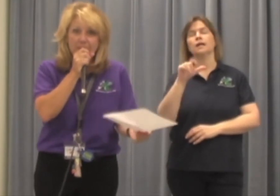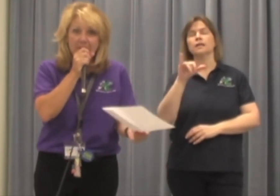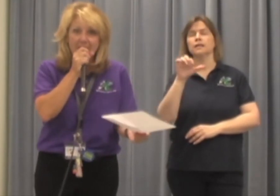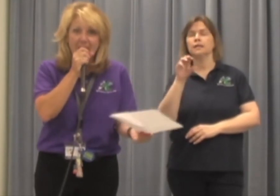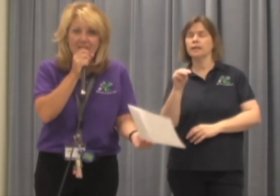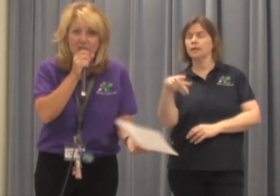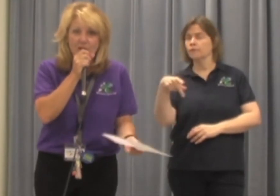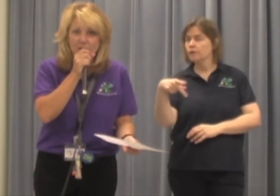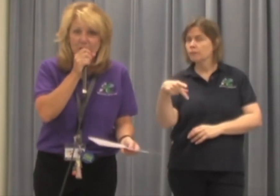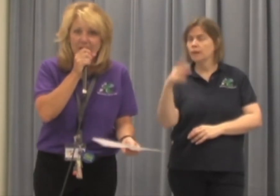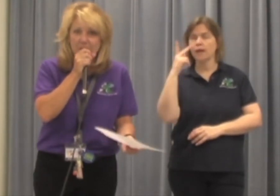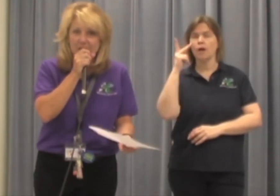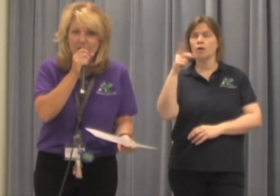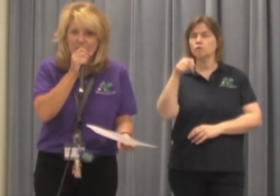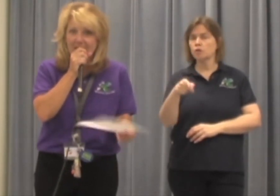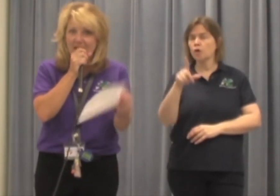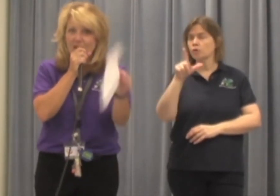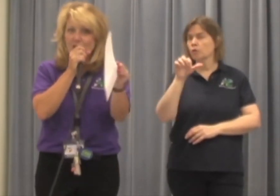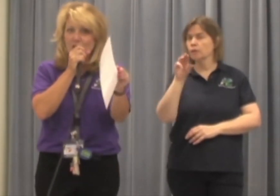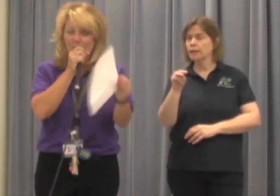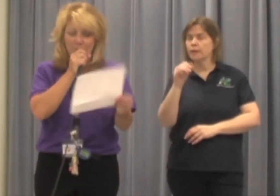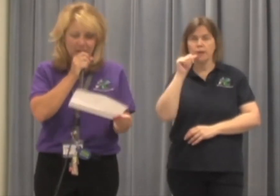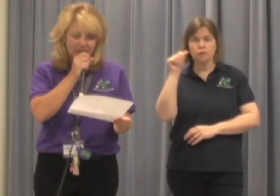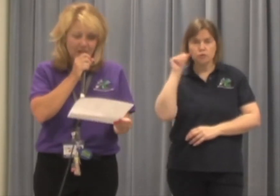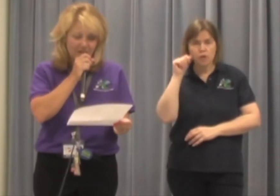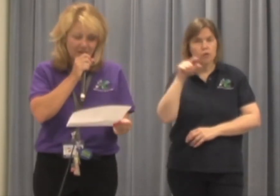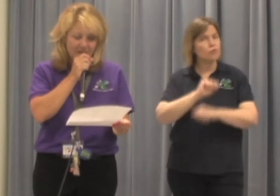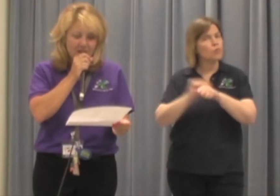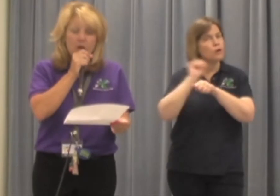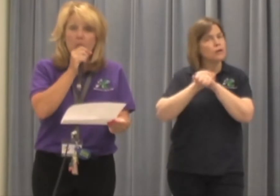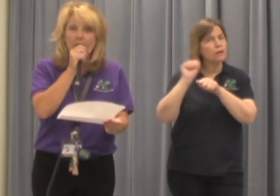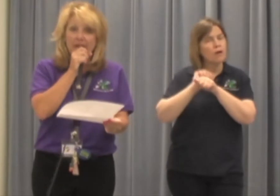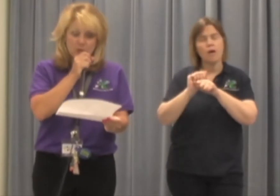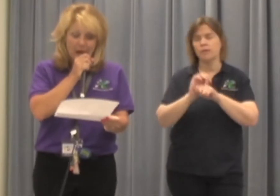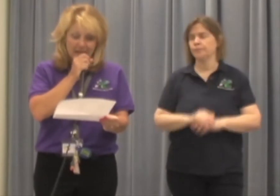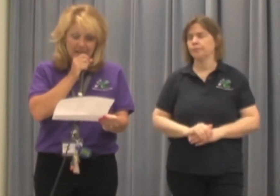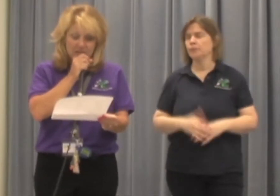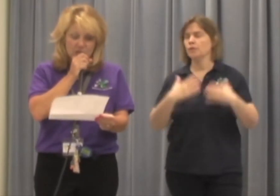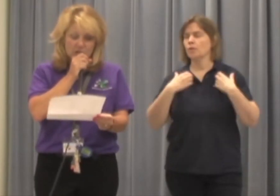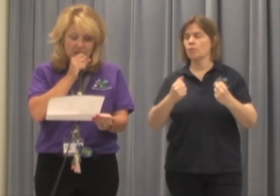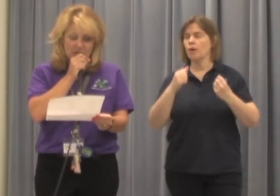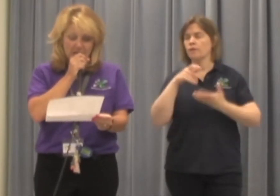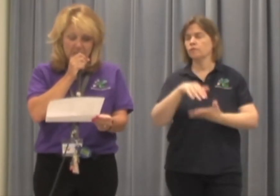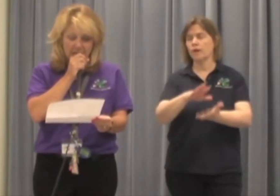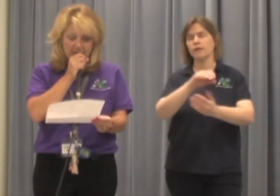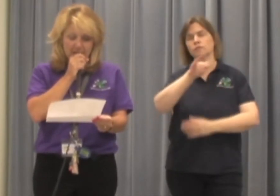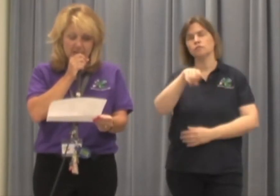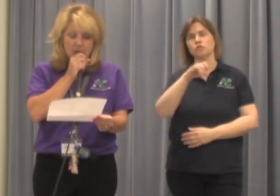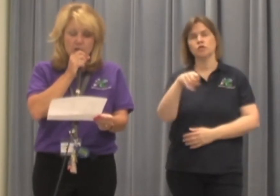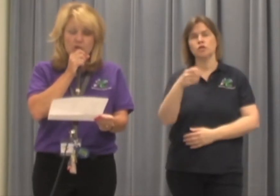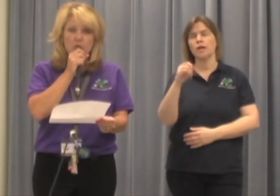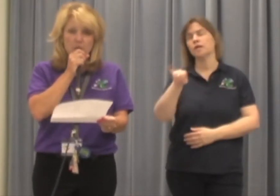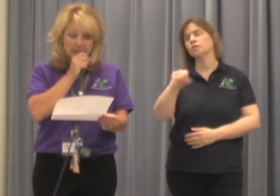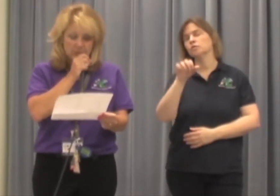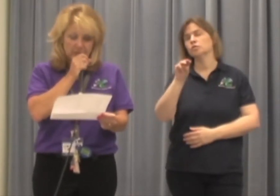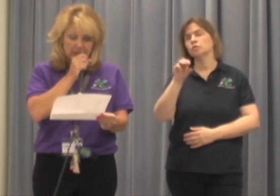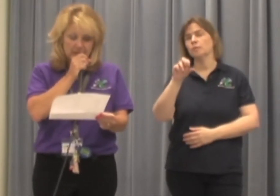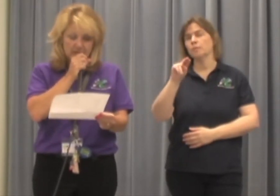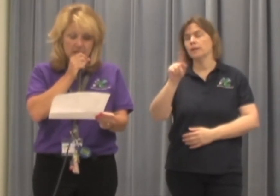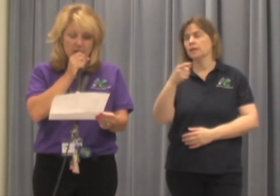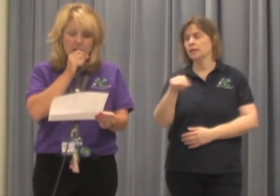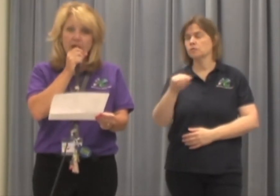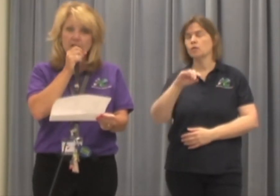Phillippe. I saw you, Liam, yesterday. You were working hard. Brave Dragons. JJ Jimenez. Julian